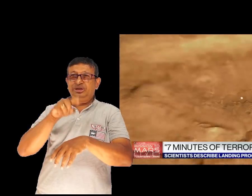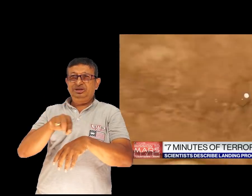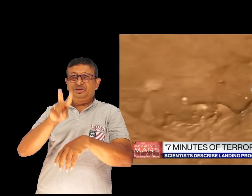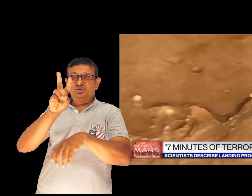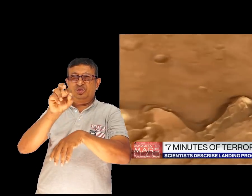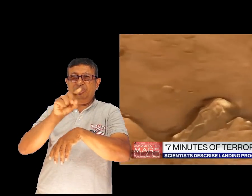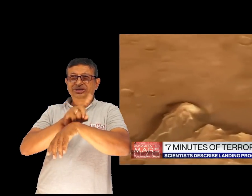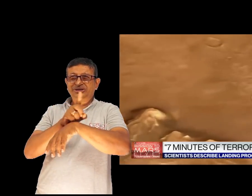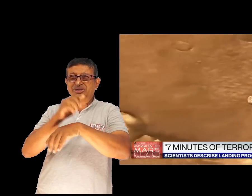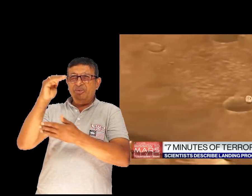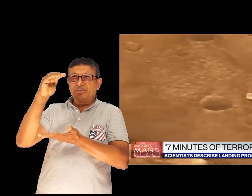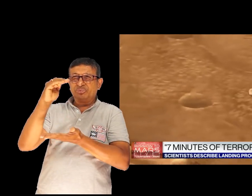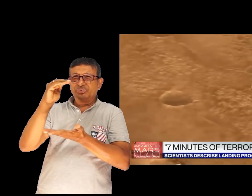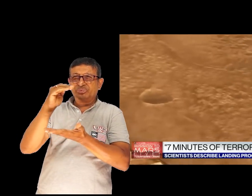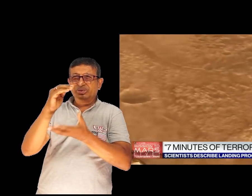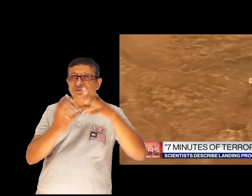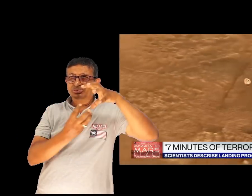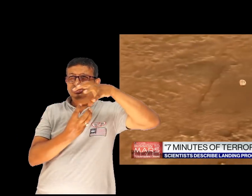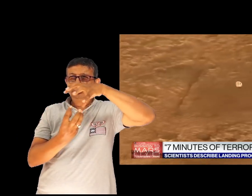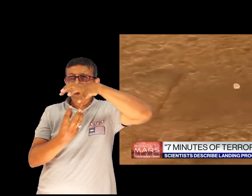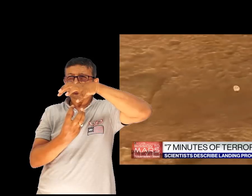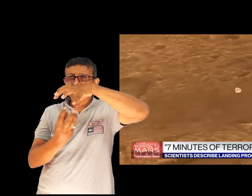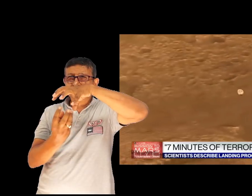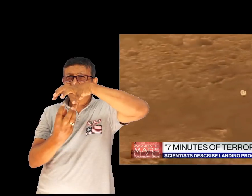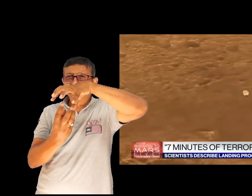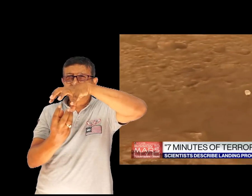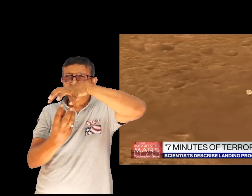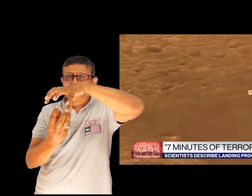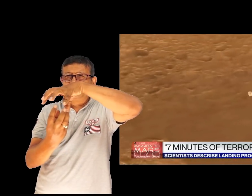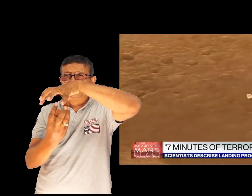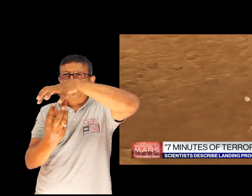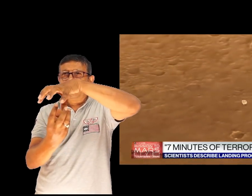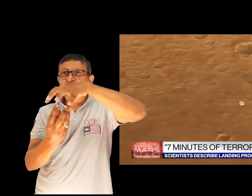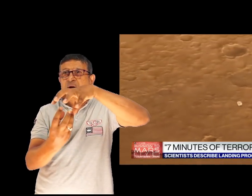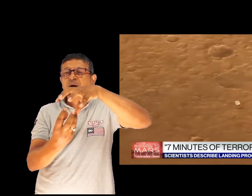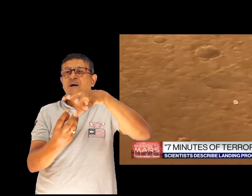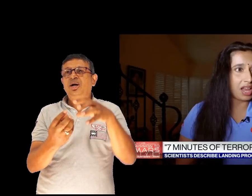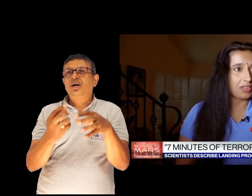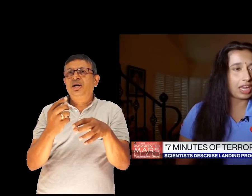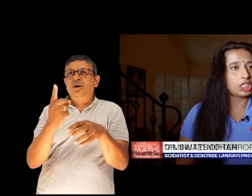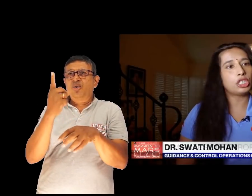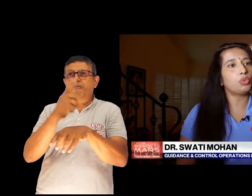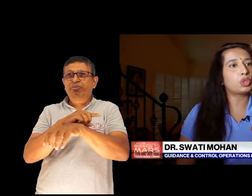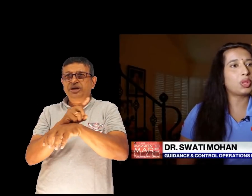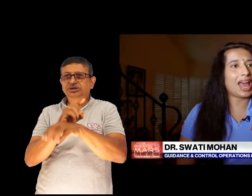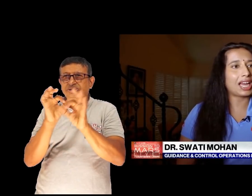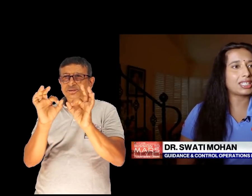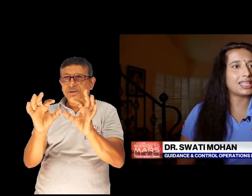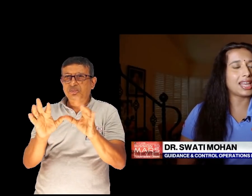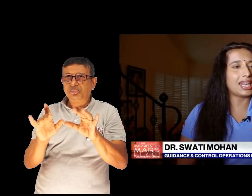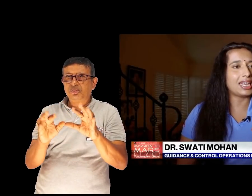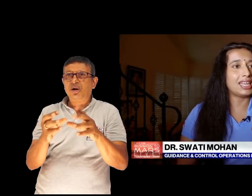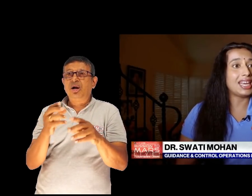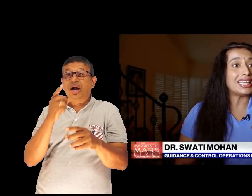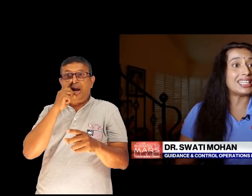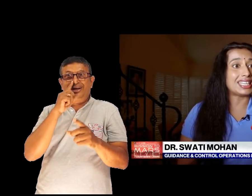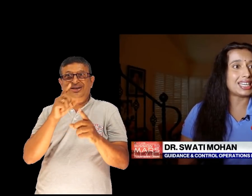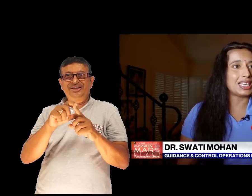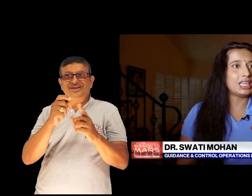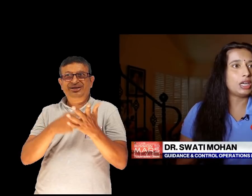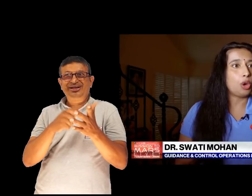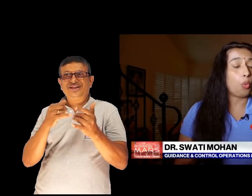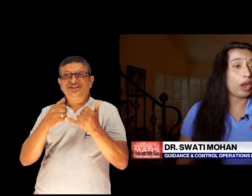land with its eyes open perseverance will have a new technology called terrain relative navigation which will actually let it